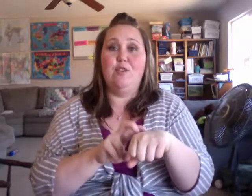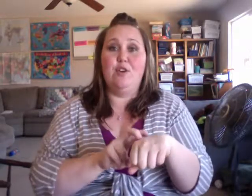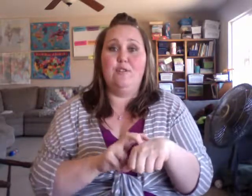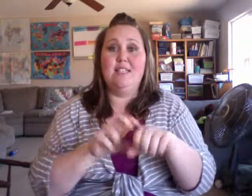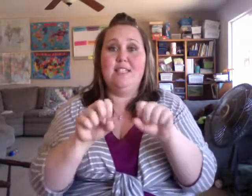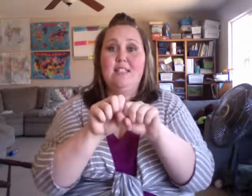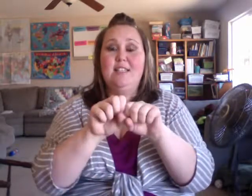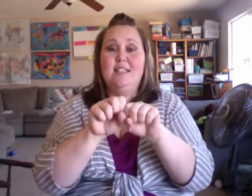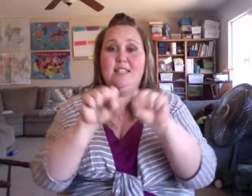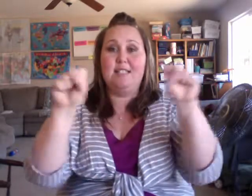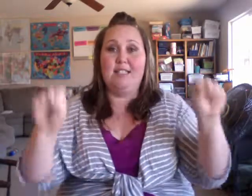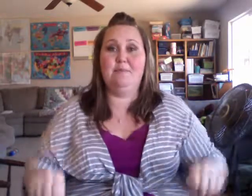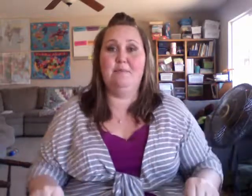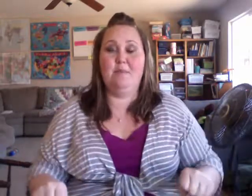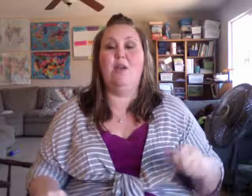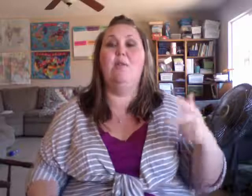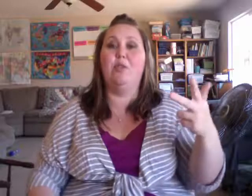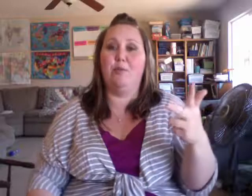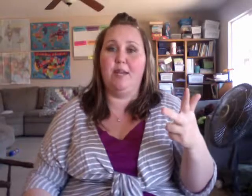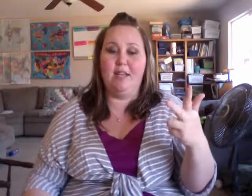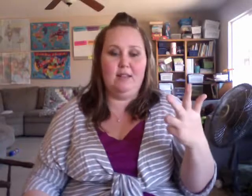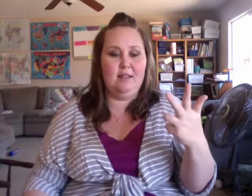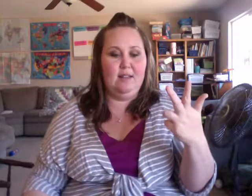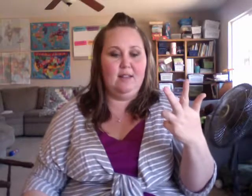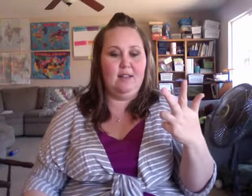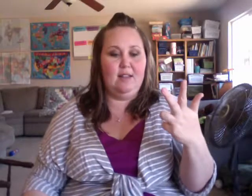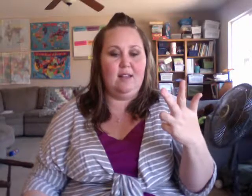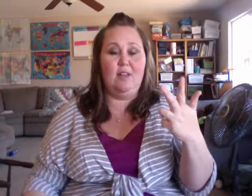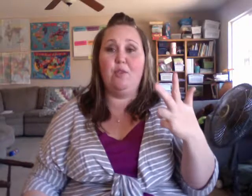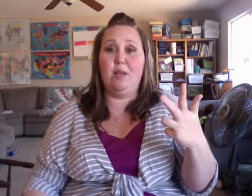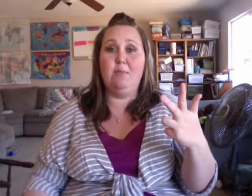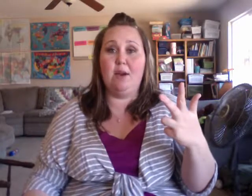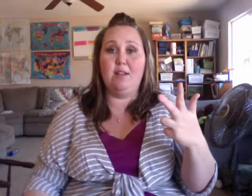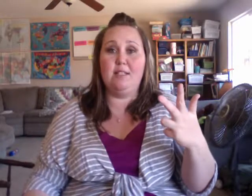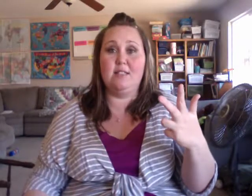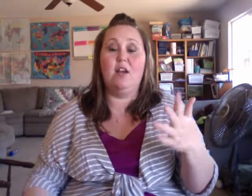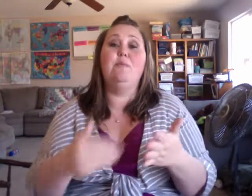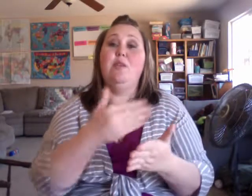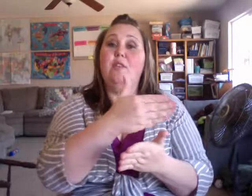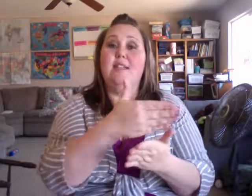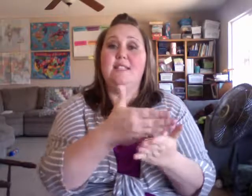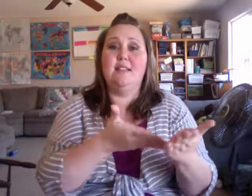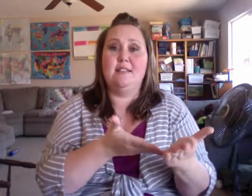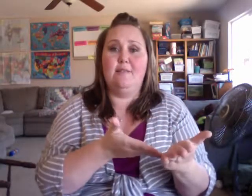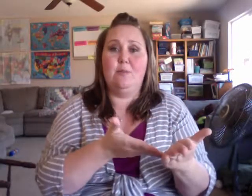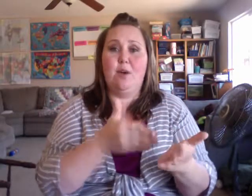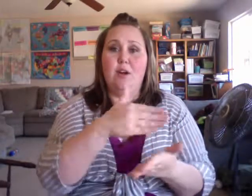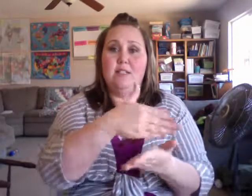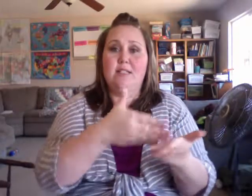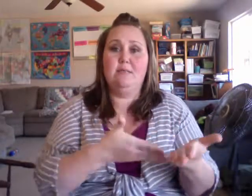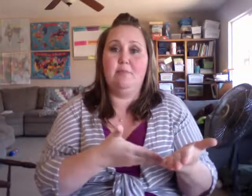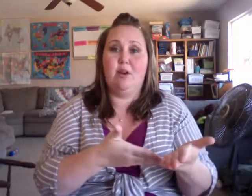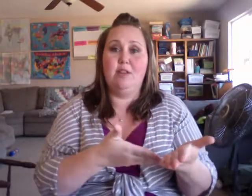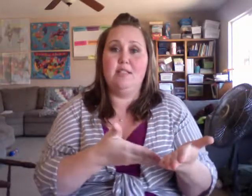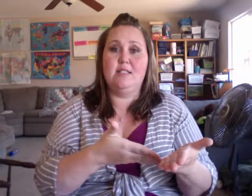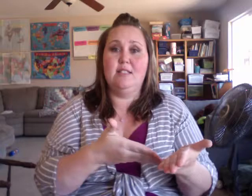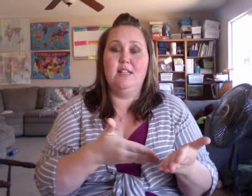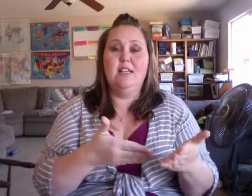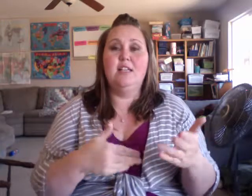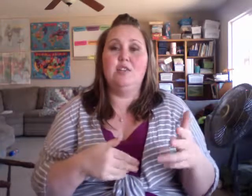nervous system. Three parts. This is a sign for parts. So